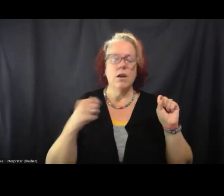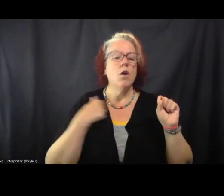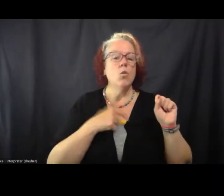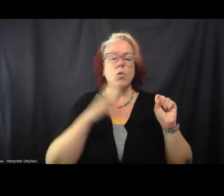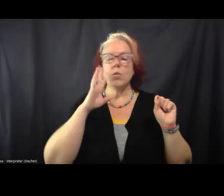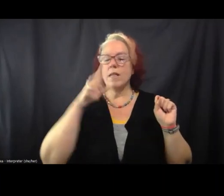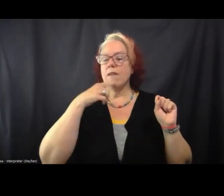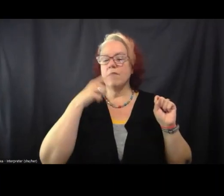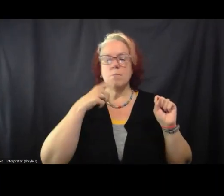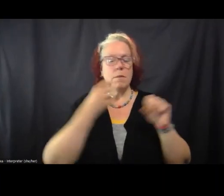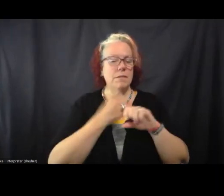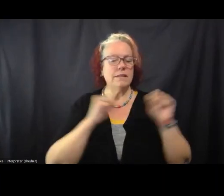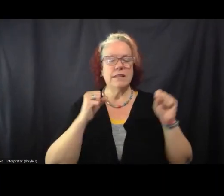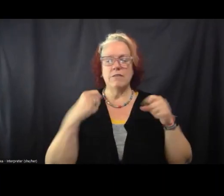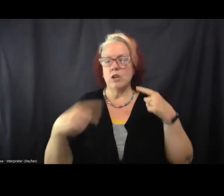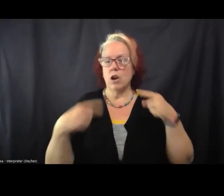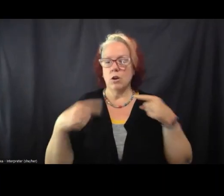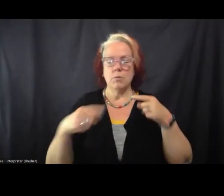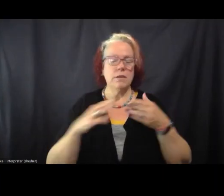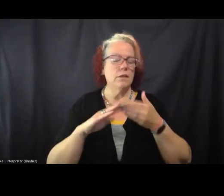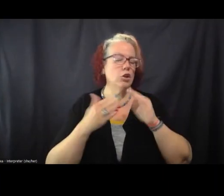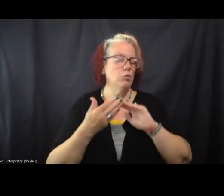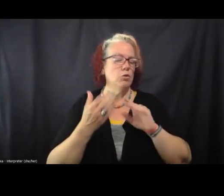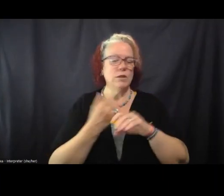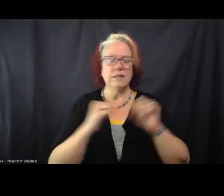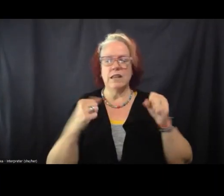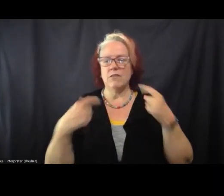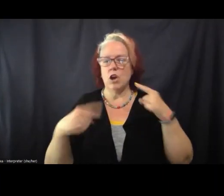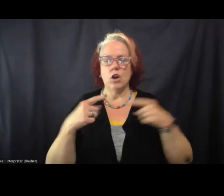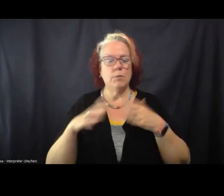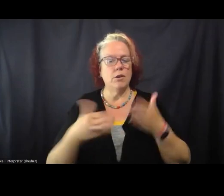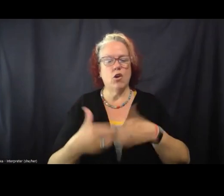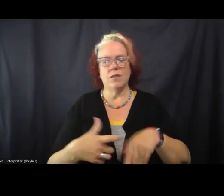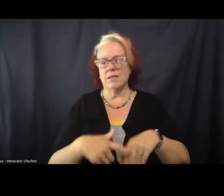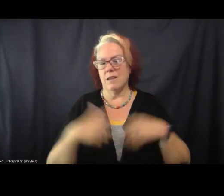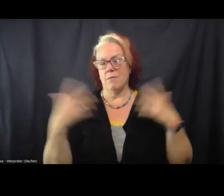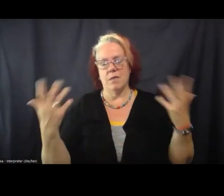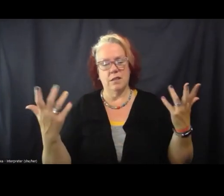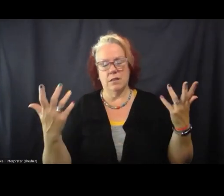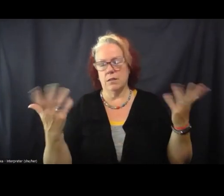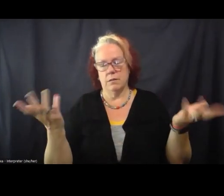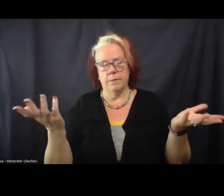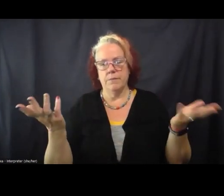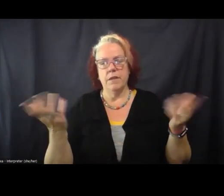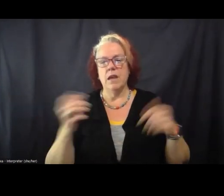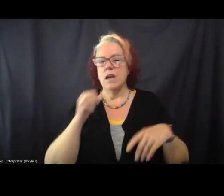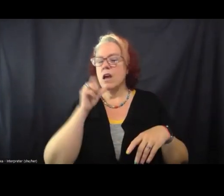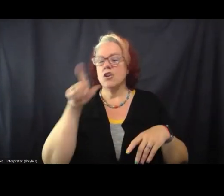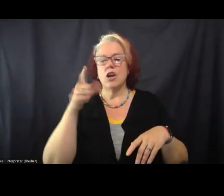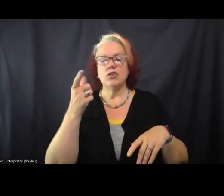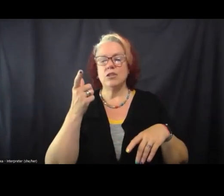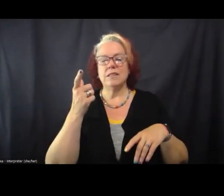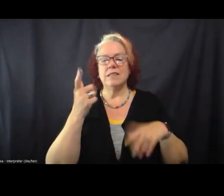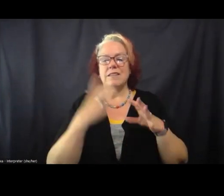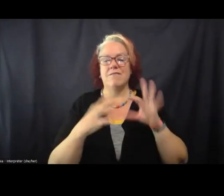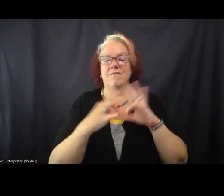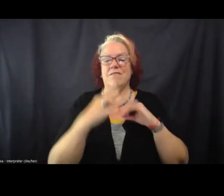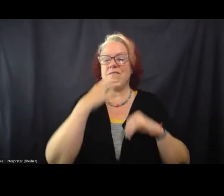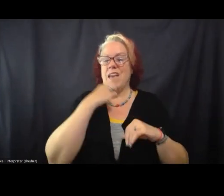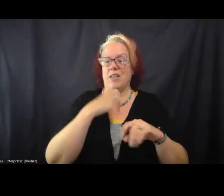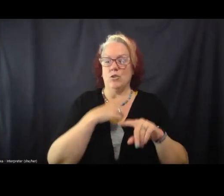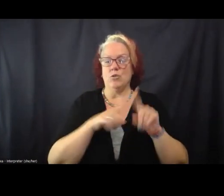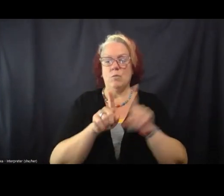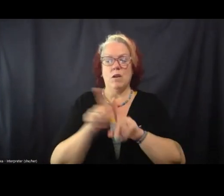safety arguments, the community safety arguments all the time because not just values-wise, but actually also the